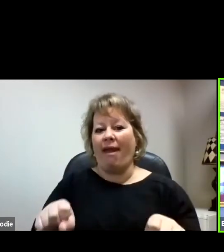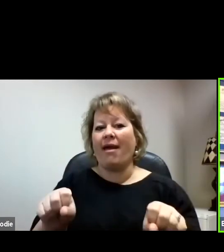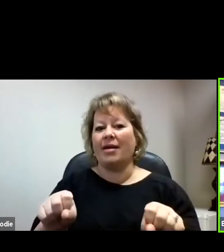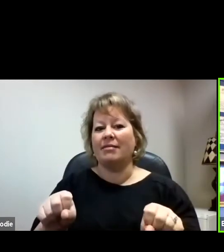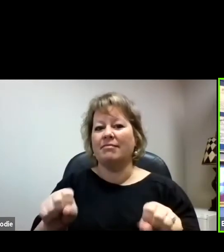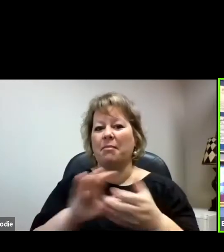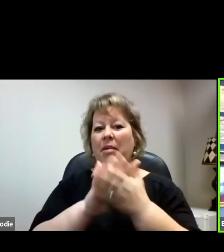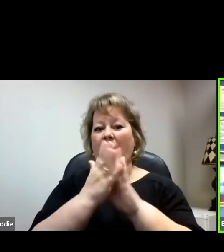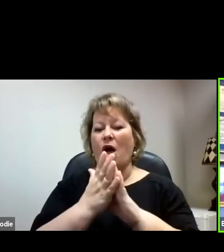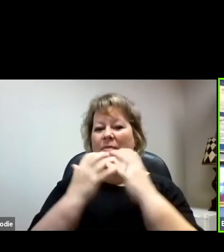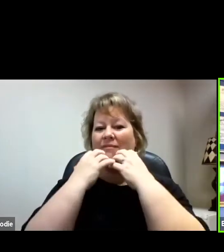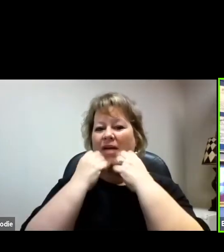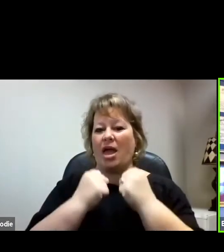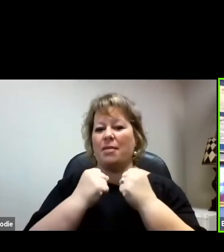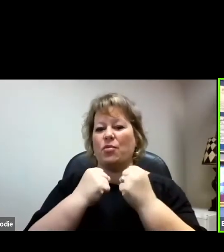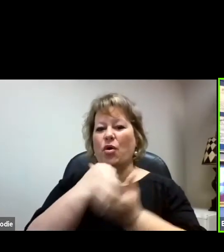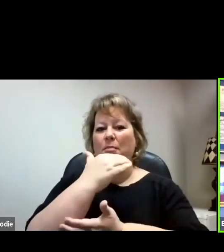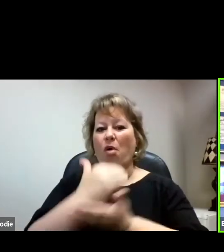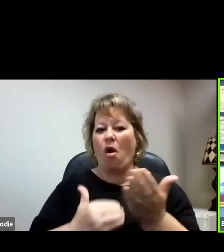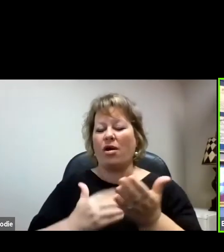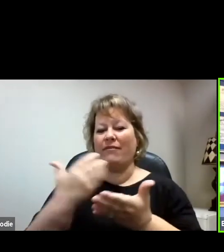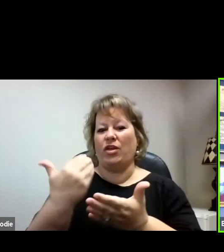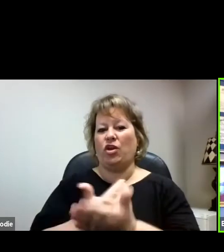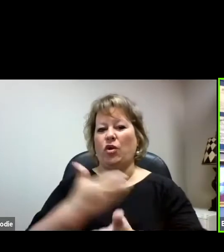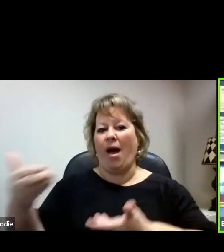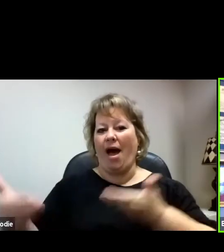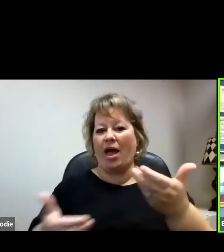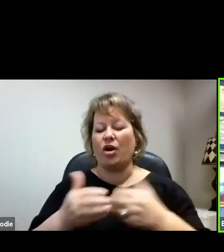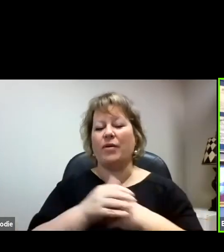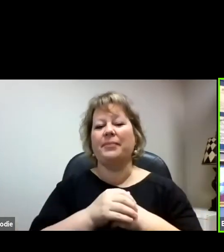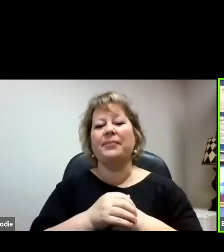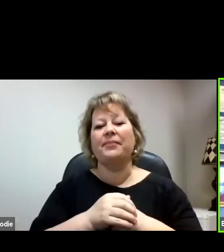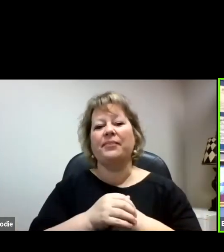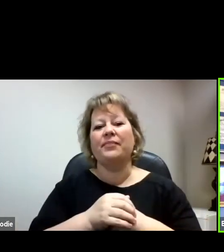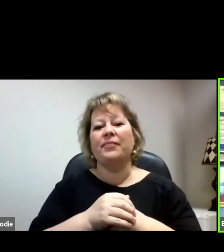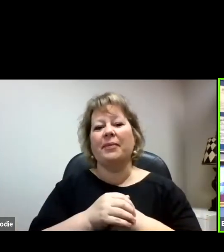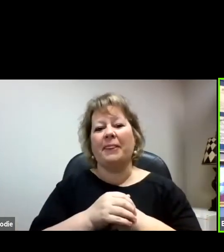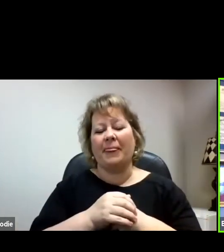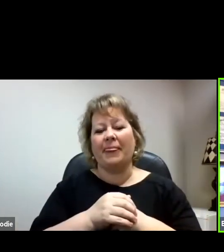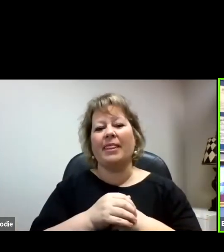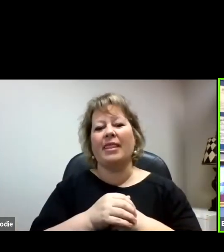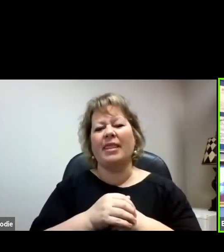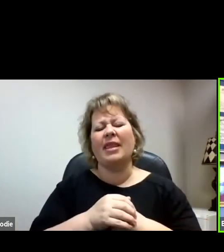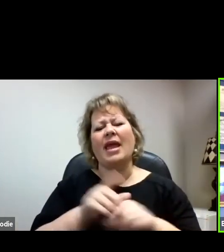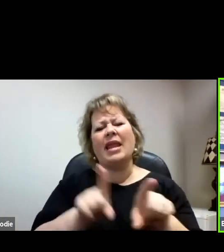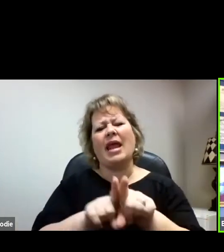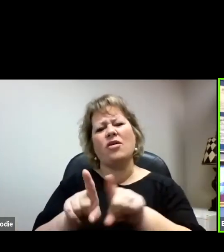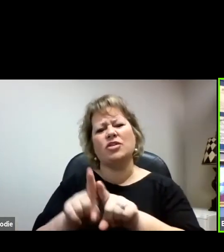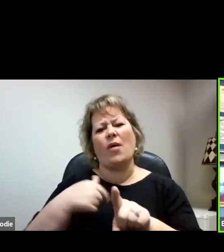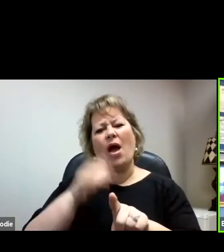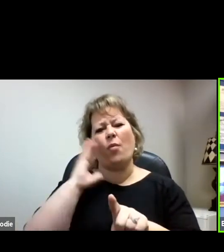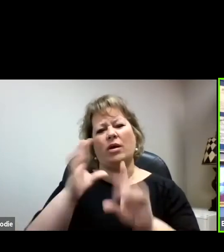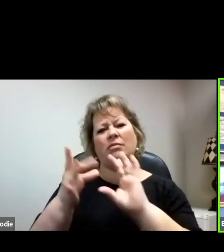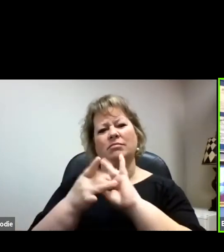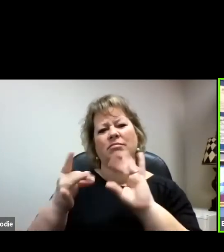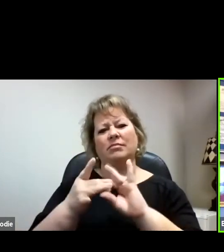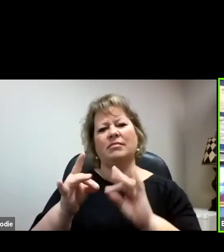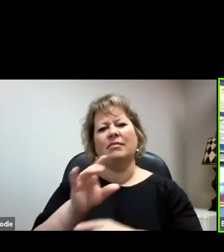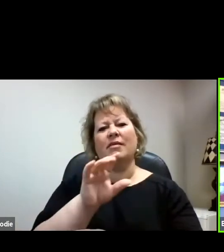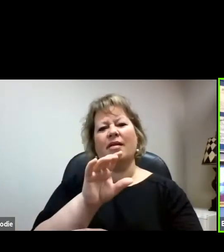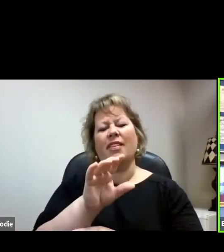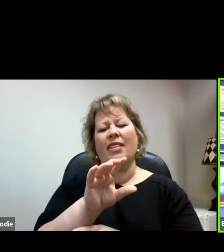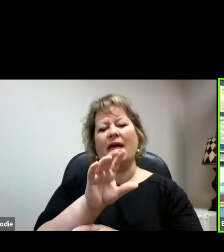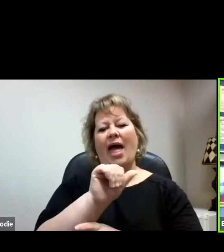valuable part of the new hiring going on. So again, and then I'll mention the AOA, the Alabama Office of